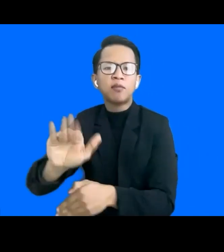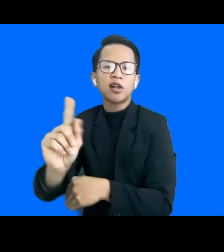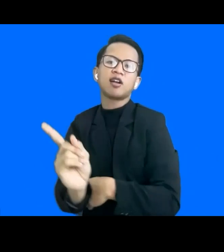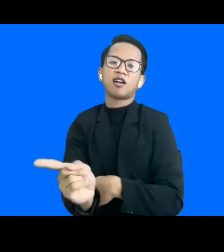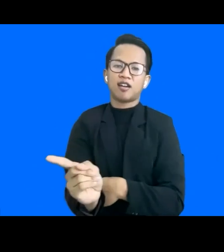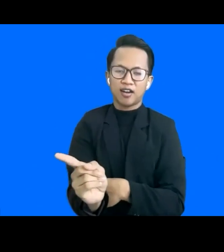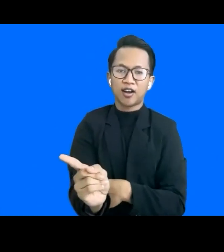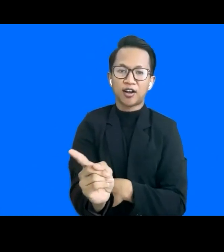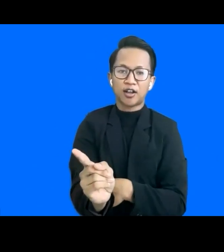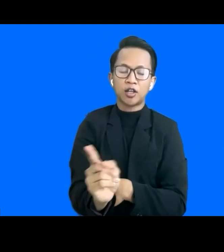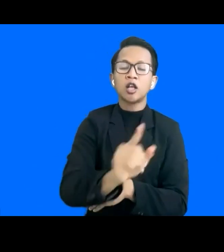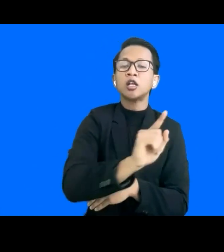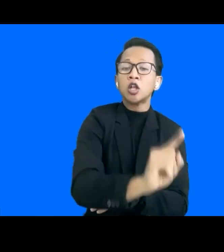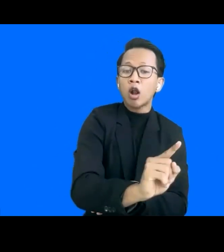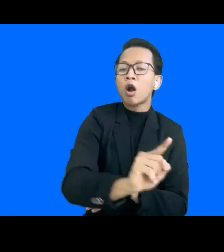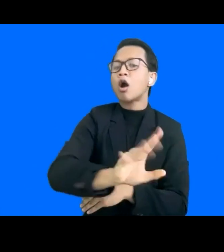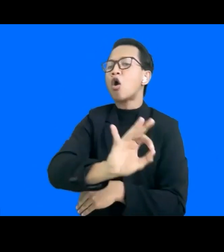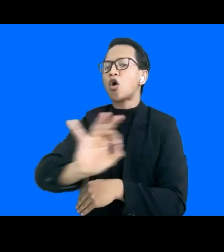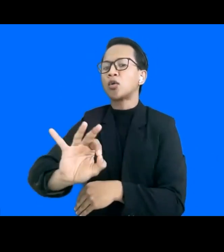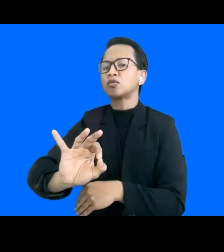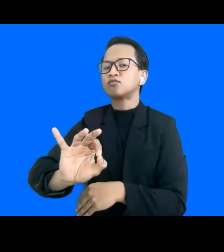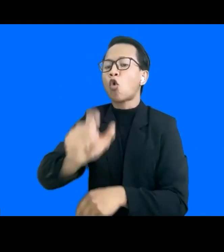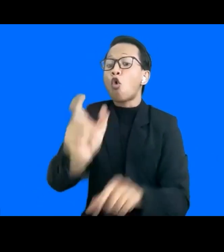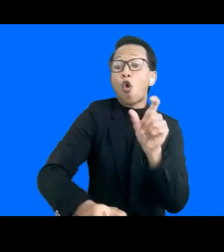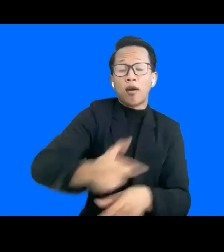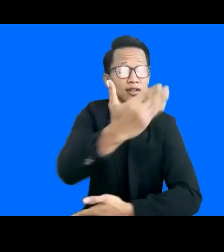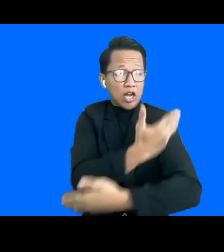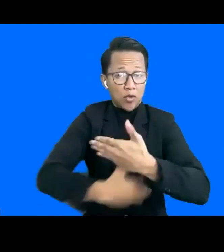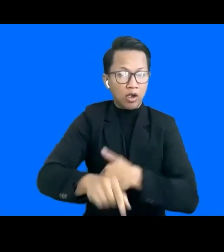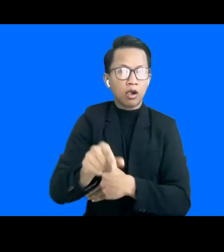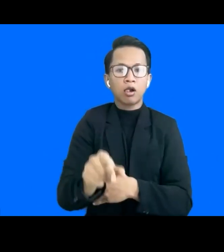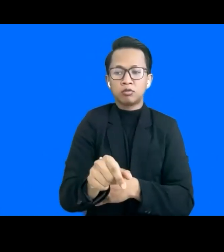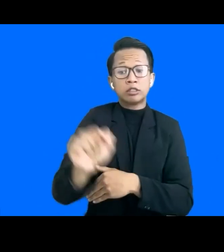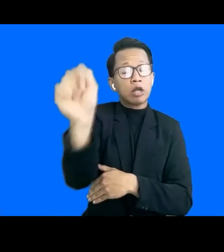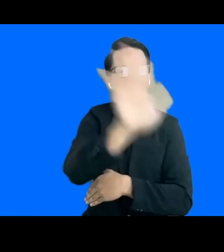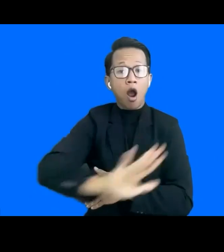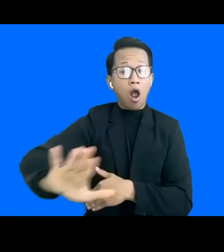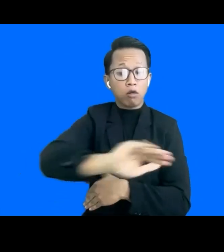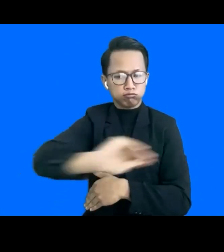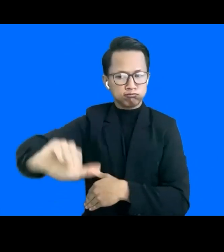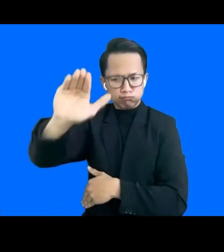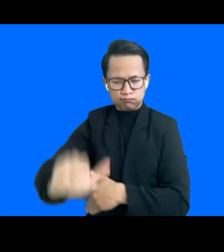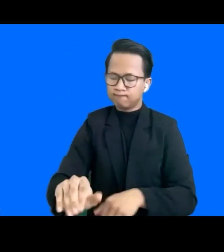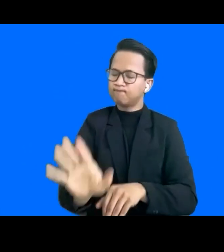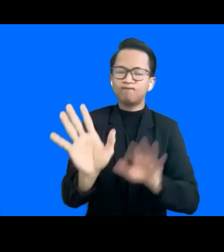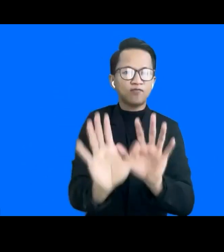690 million people with disabilities in Asia-Pacific region. From my